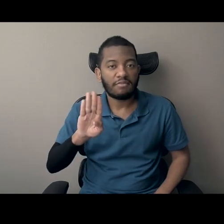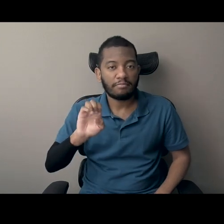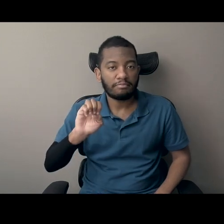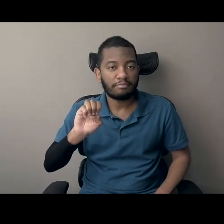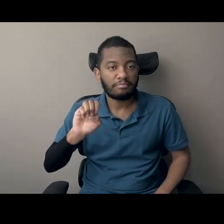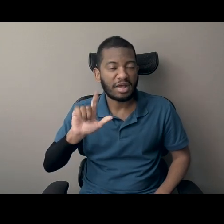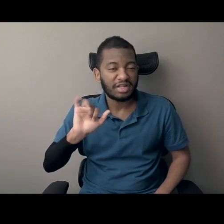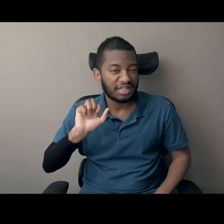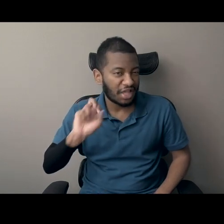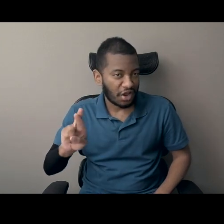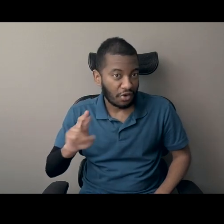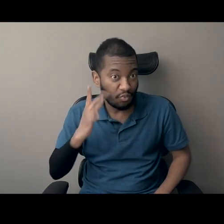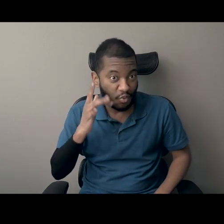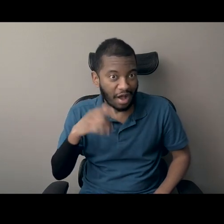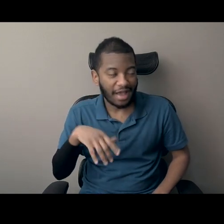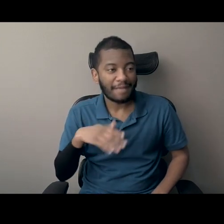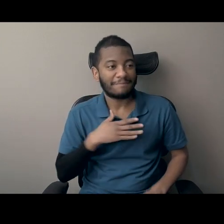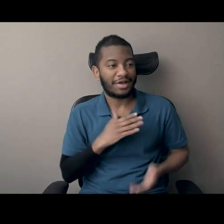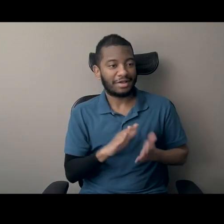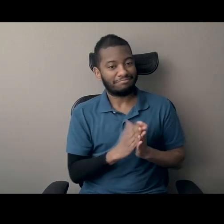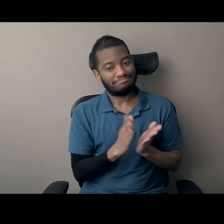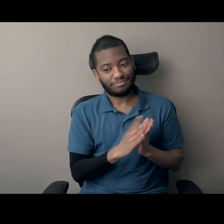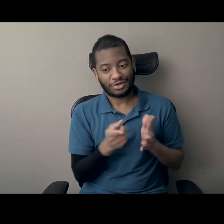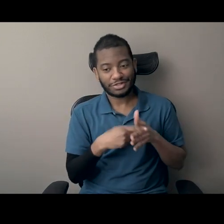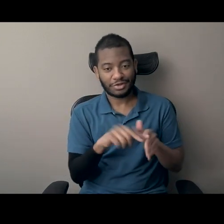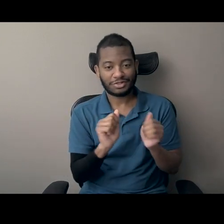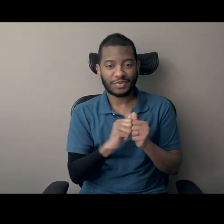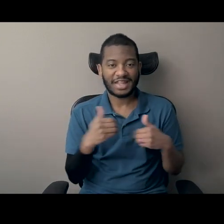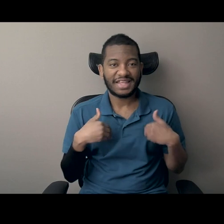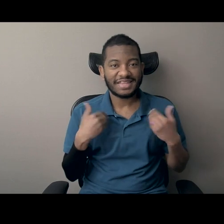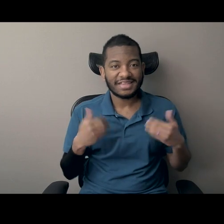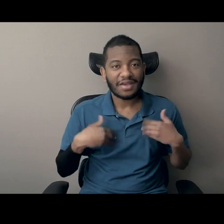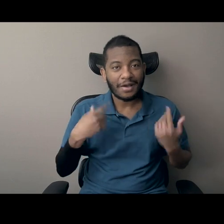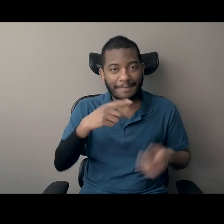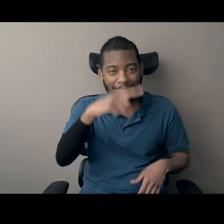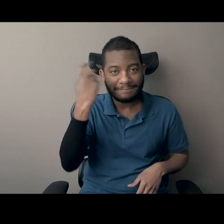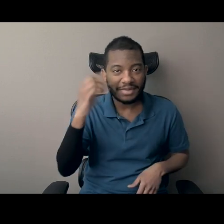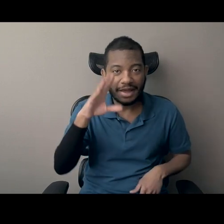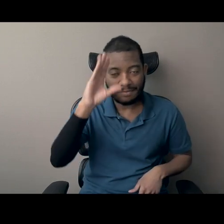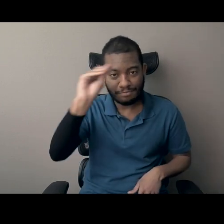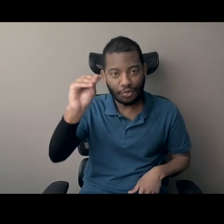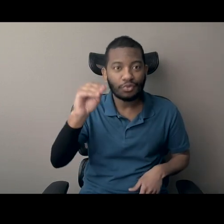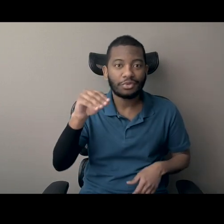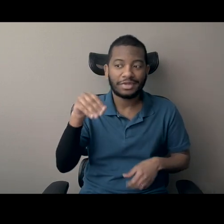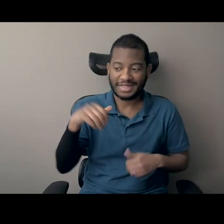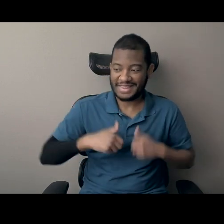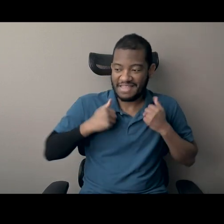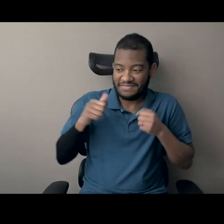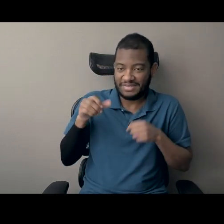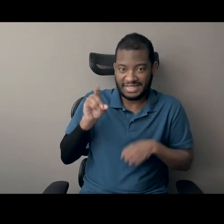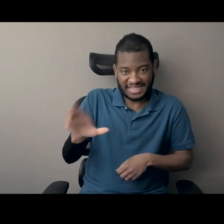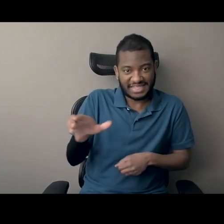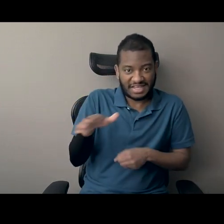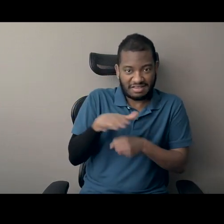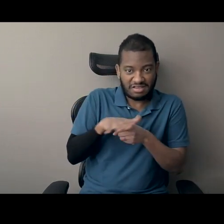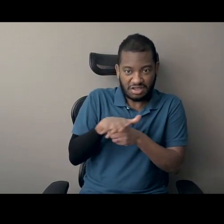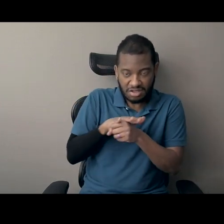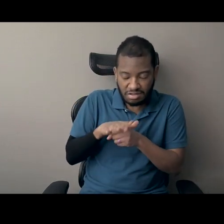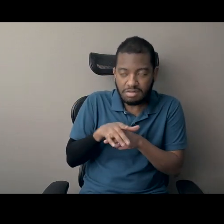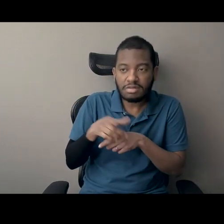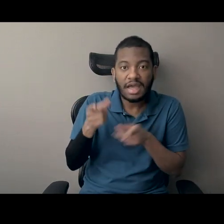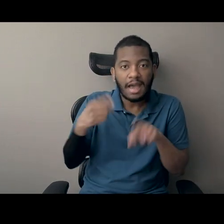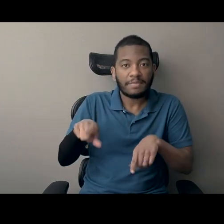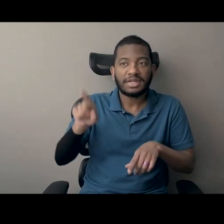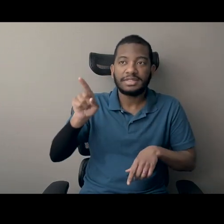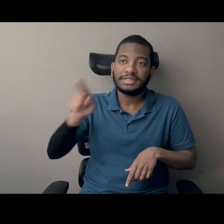he gets into a scuffle on a basketball court that makes his mother concerned for his safety. And so she decides to send him